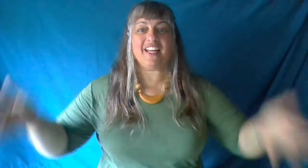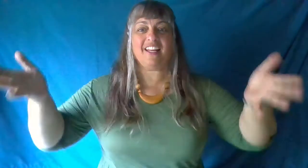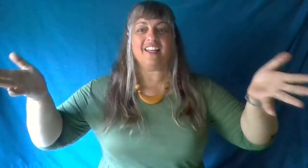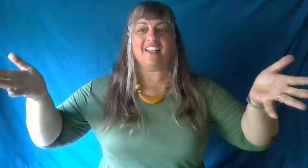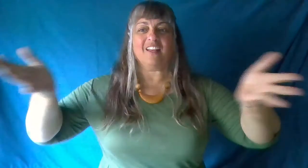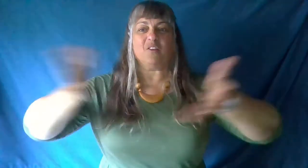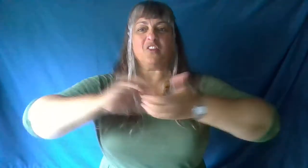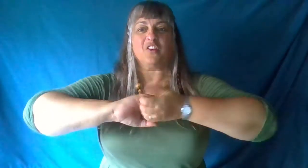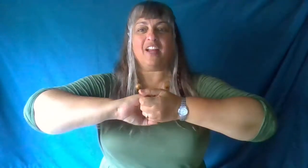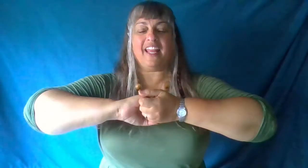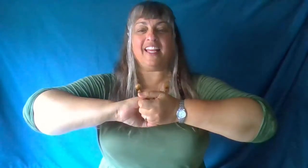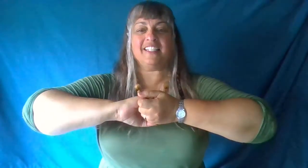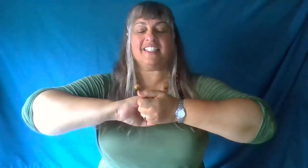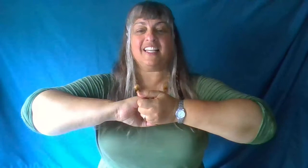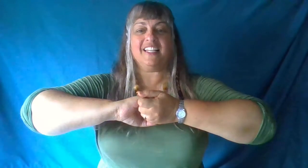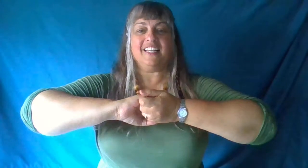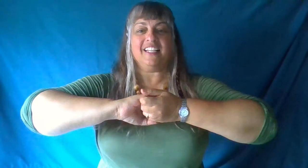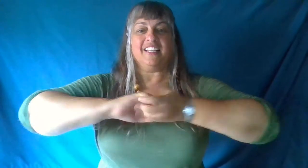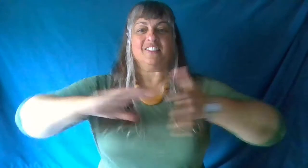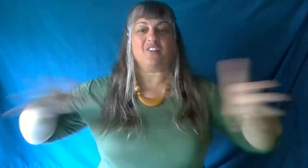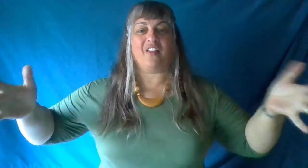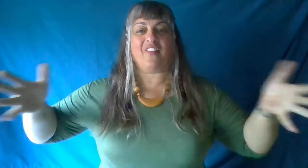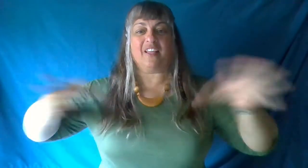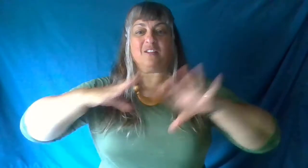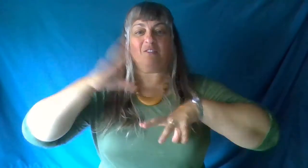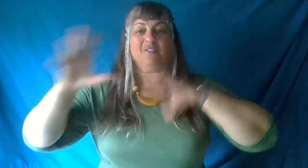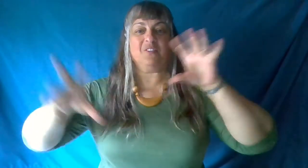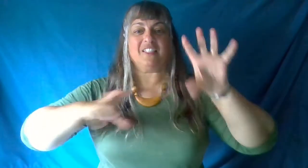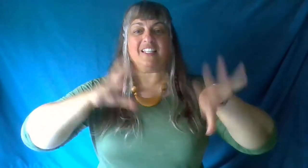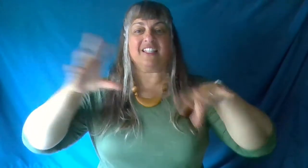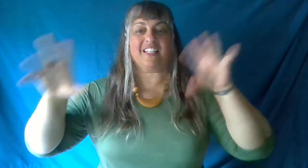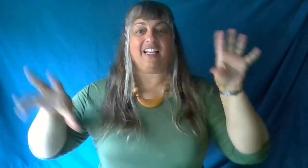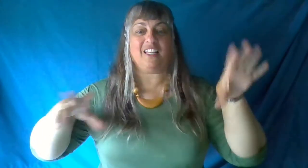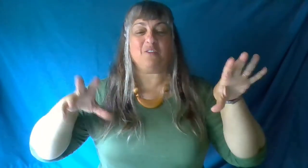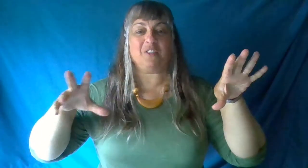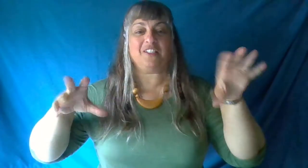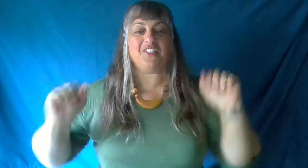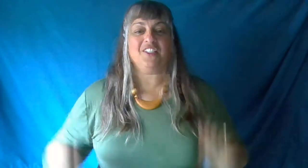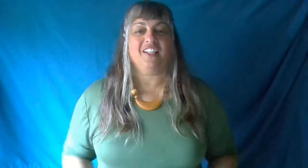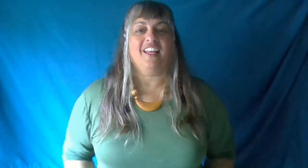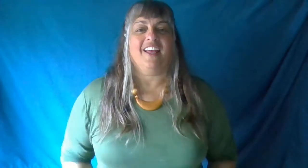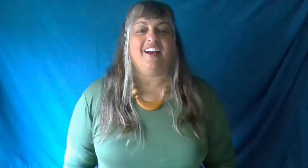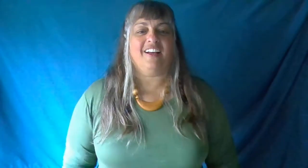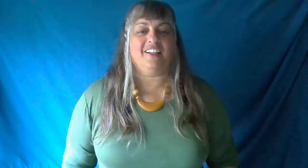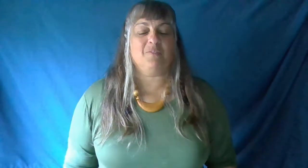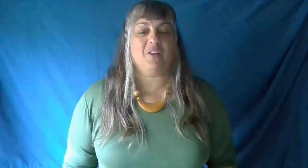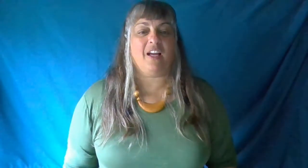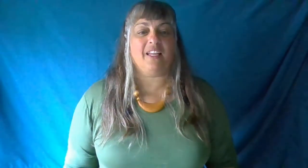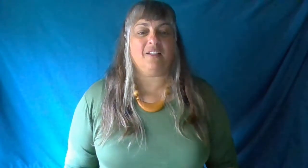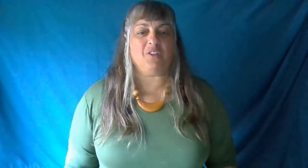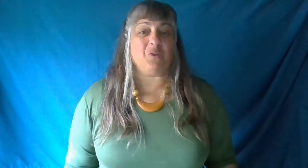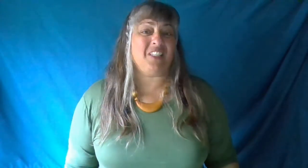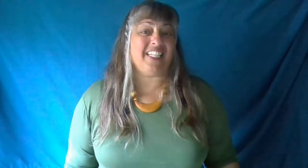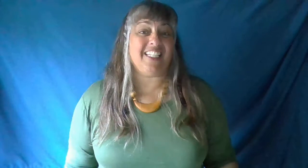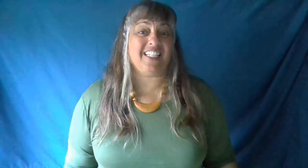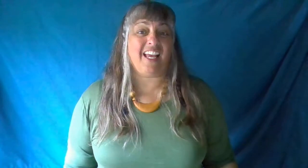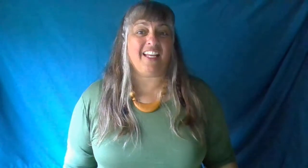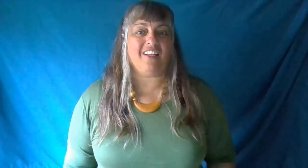with your hands so that they can see the sign language. I use C sign, not